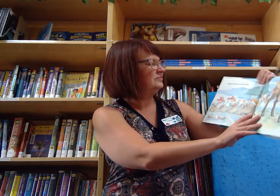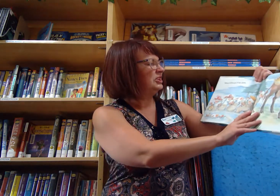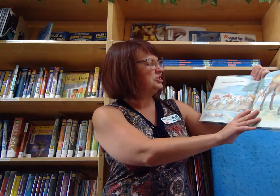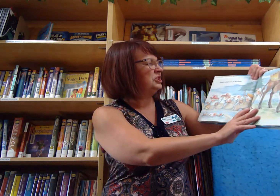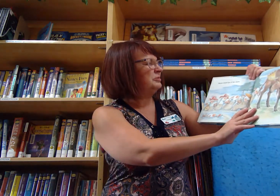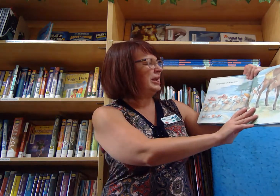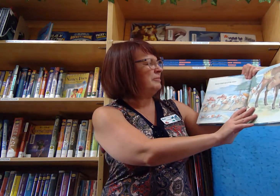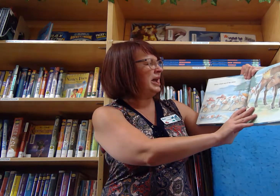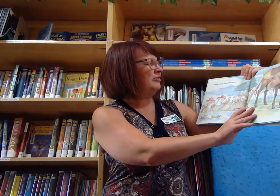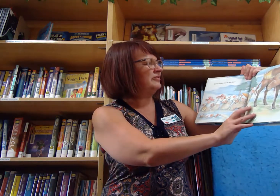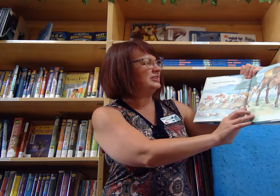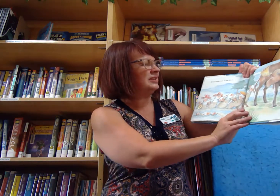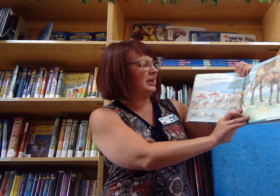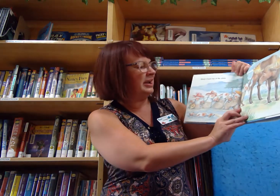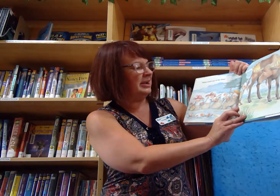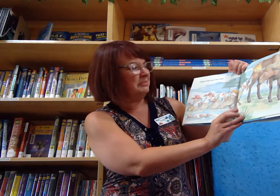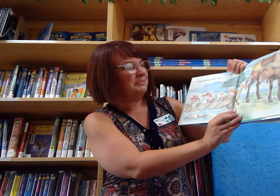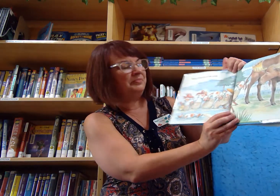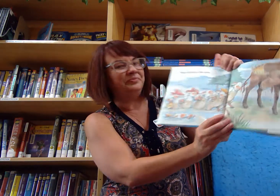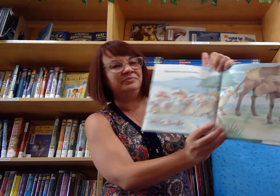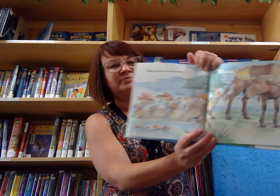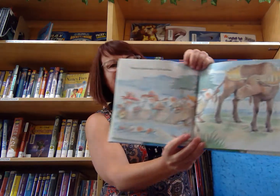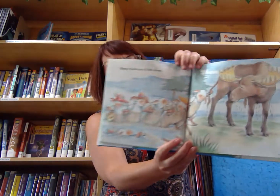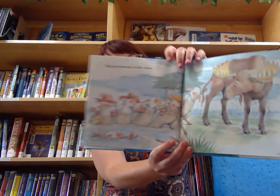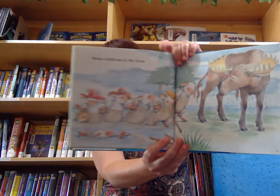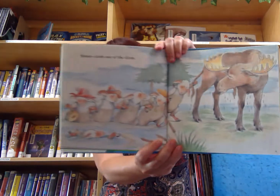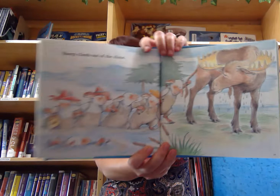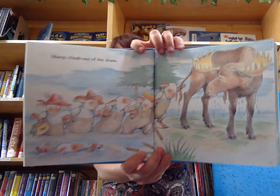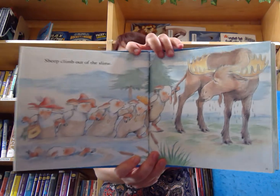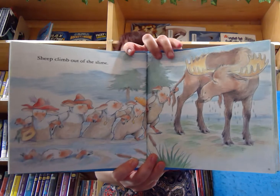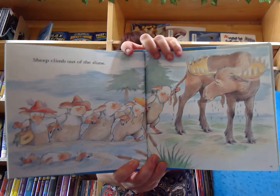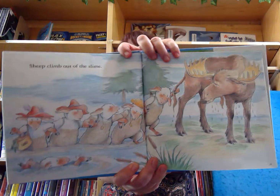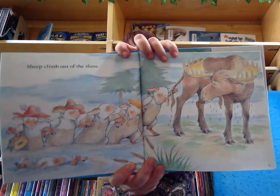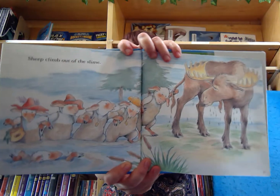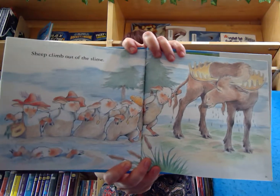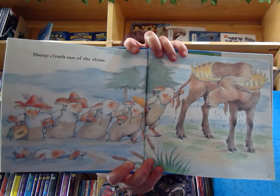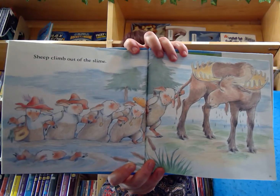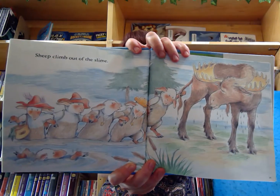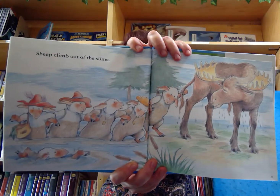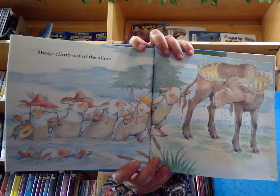Sheep came out of the slime. Looks like they had to hold on to the moose's tail.